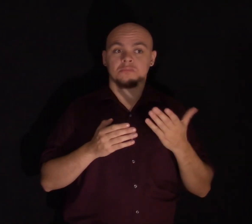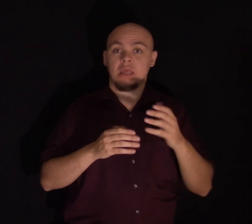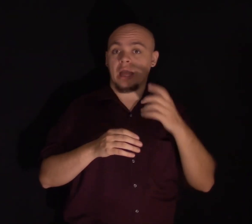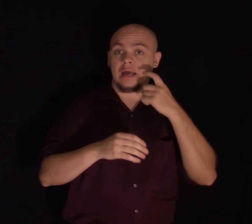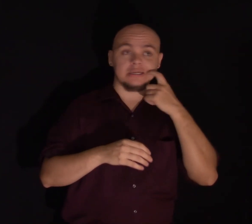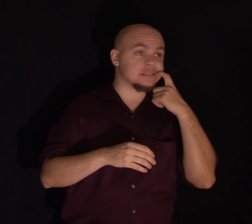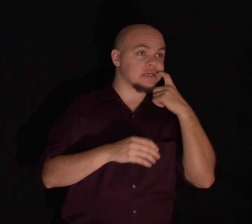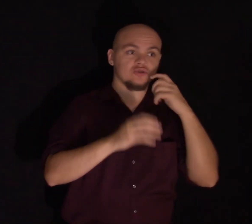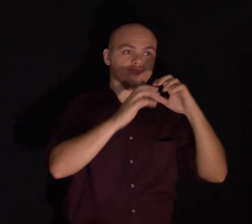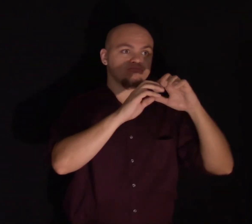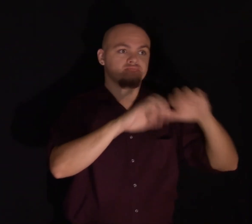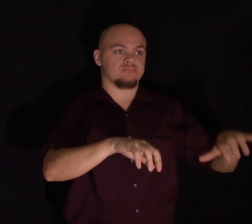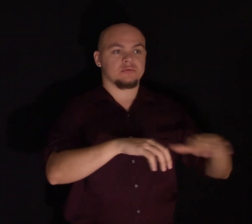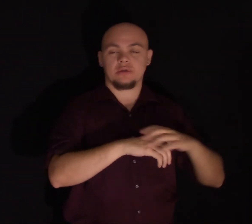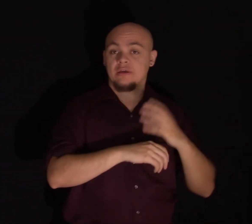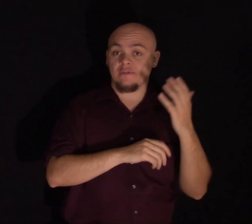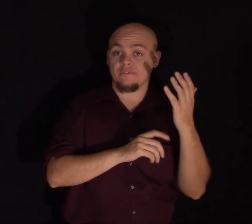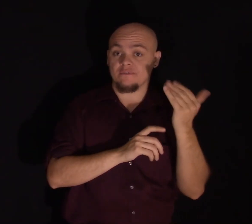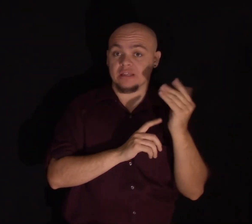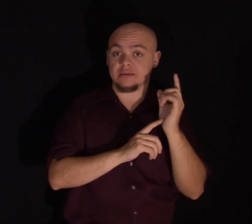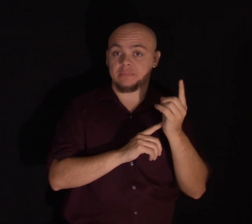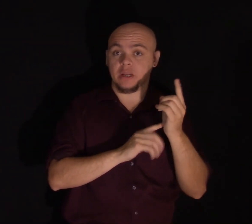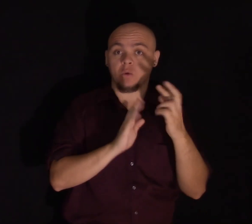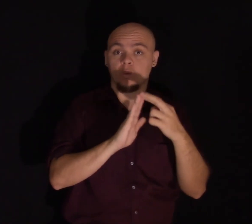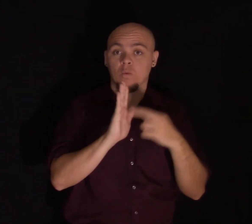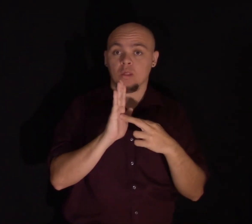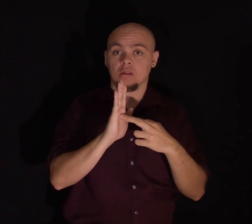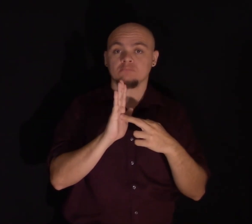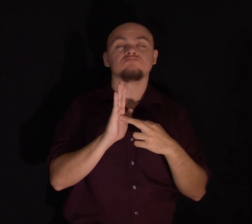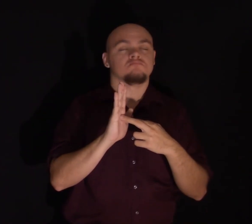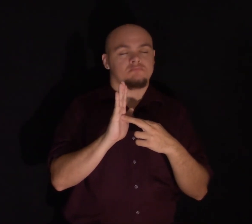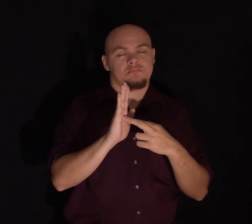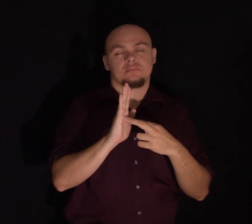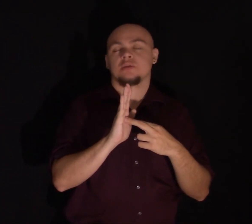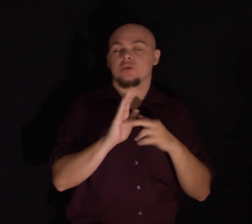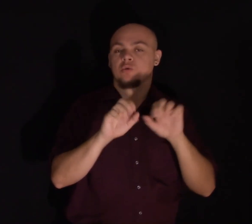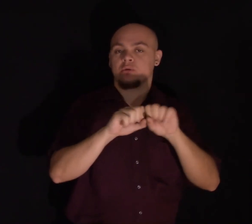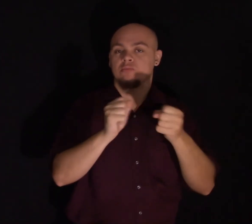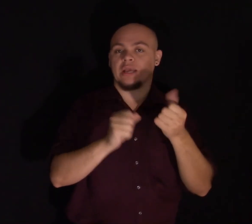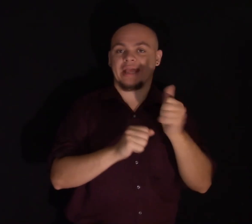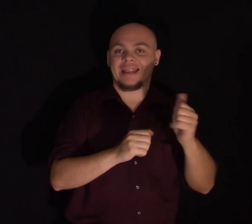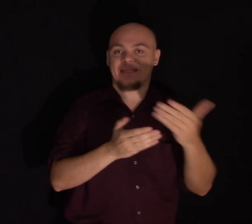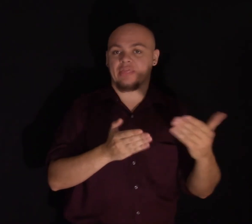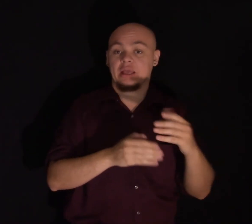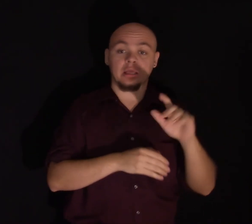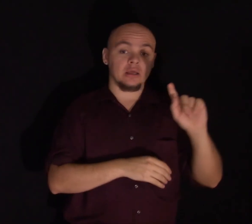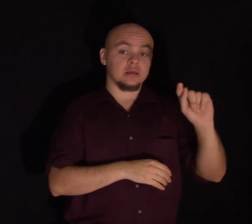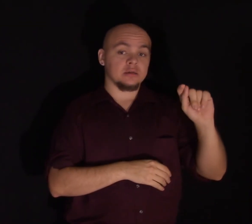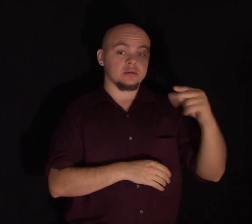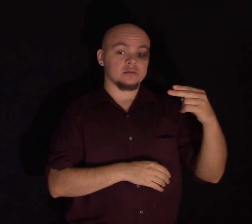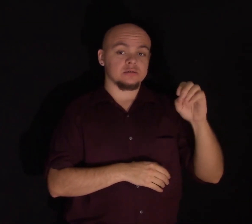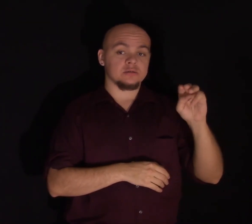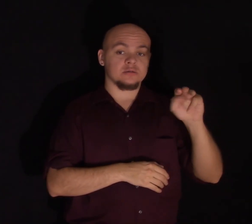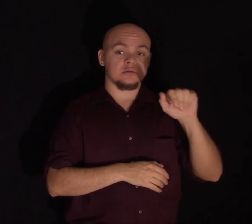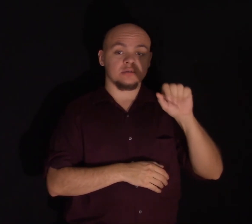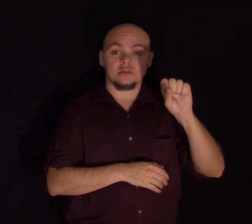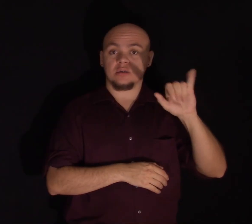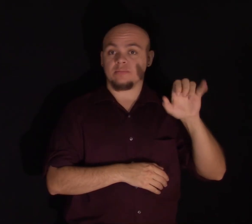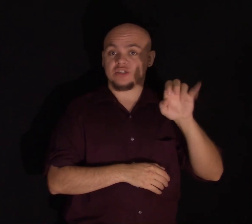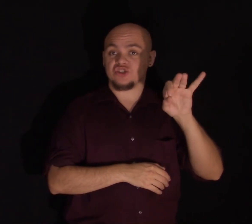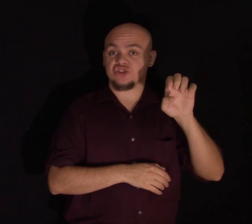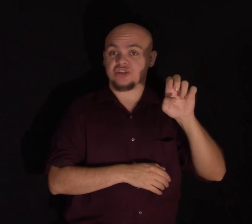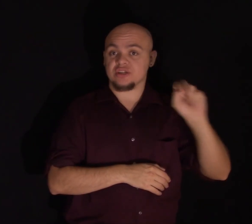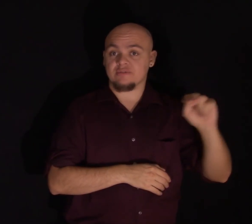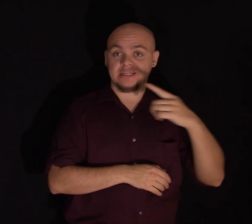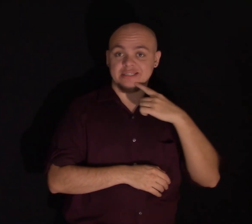cannot use the 15-minute rule on. And as Thomas Jefferson says, nothing can stop the man with the right mental attitude